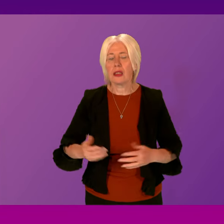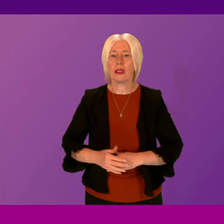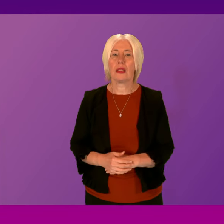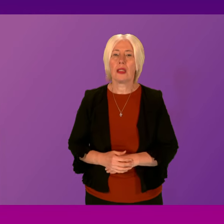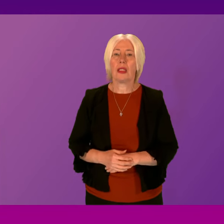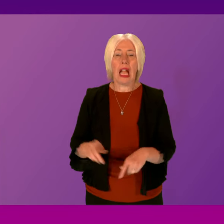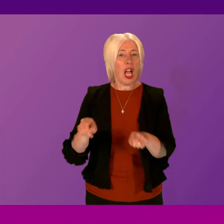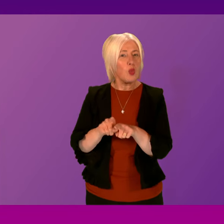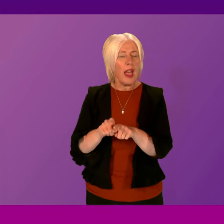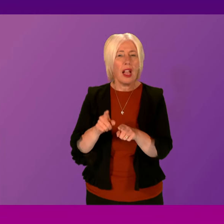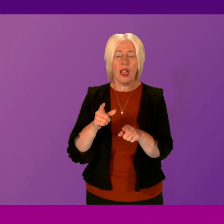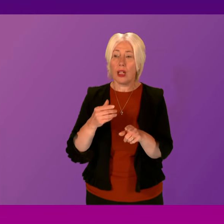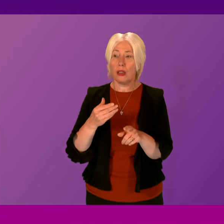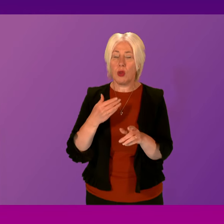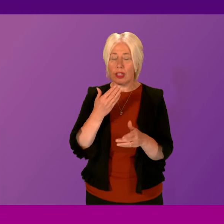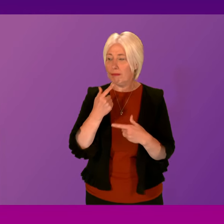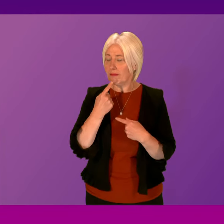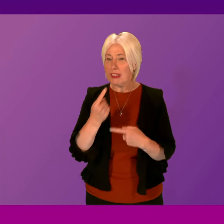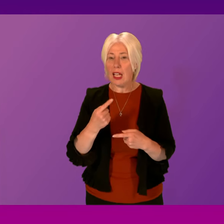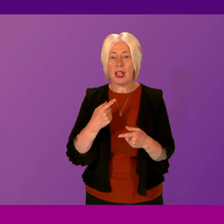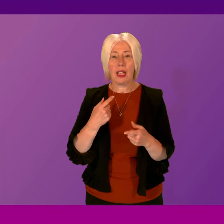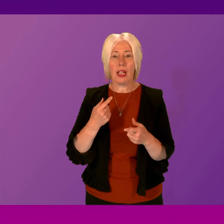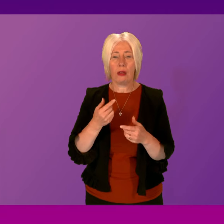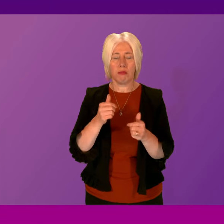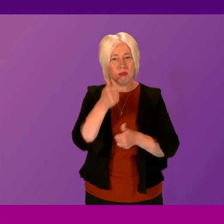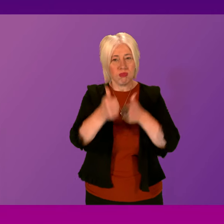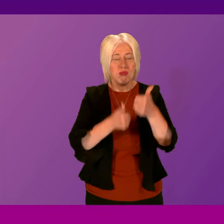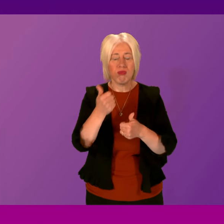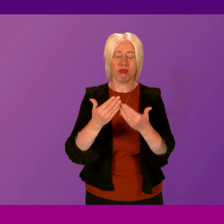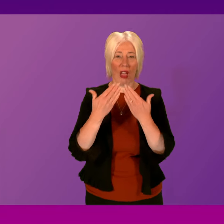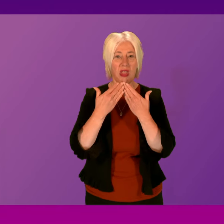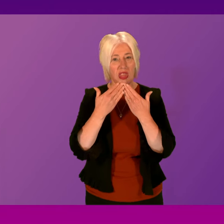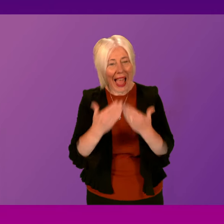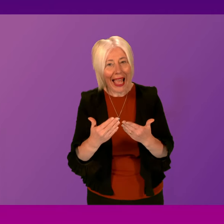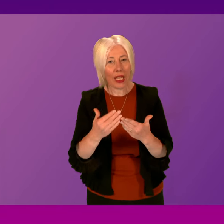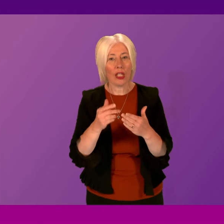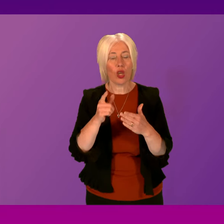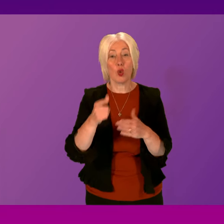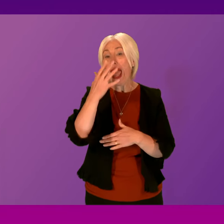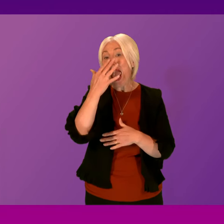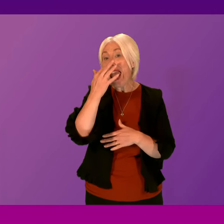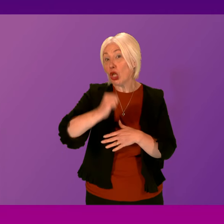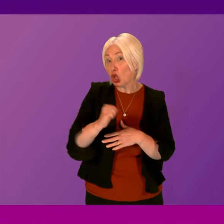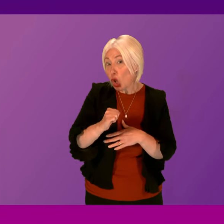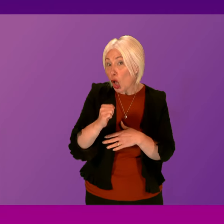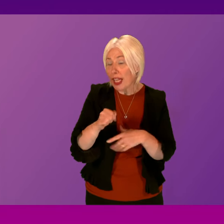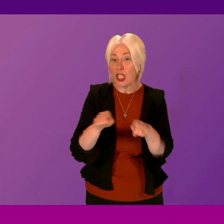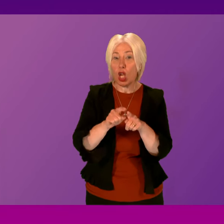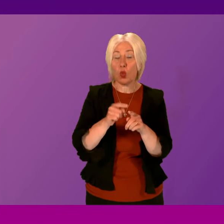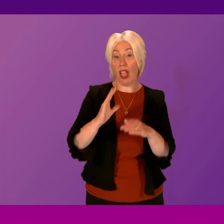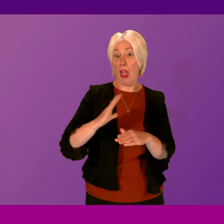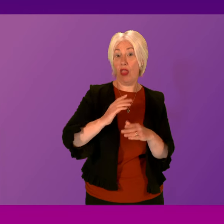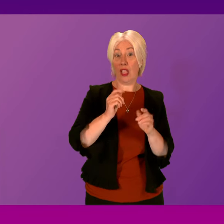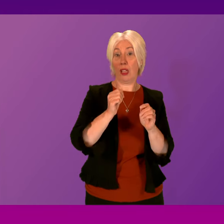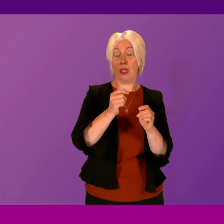And I also want to add my tributes and thanks, I should say, to Age Scotland and indeed the Sunday Post and others